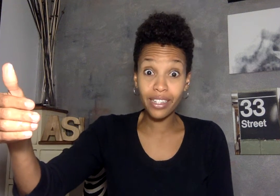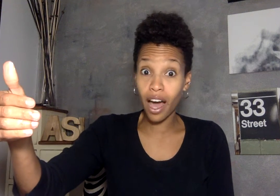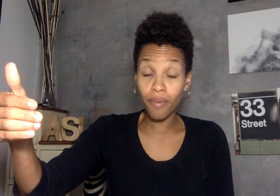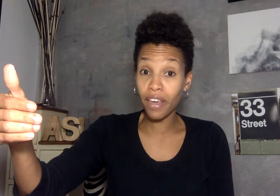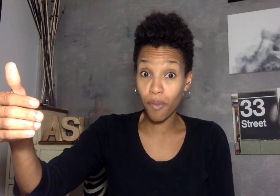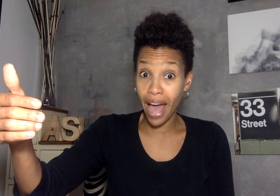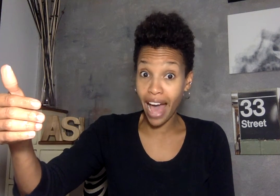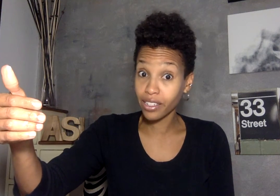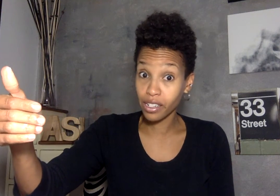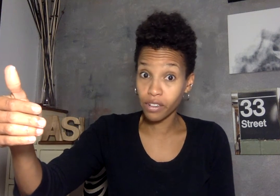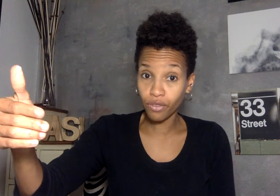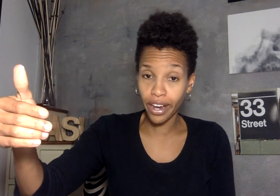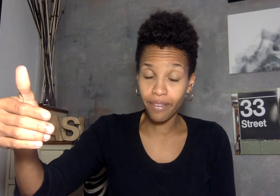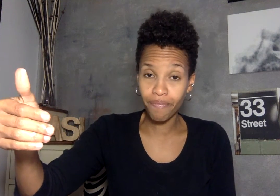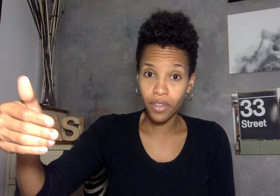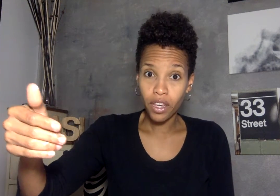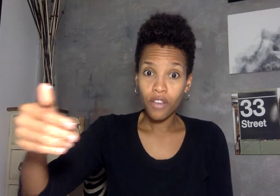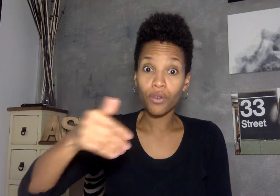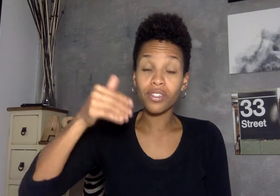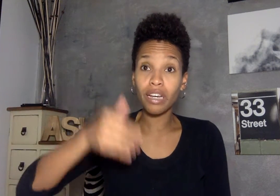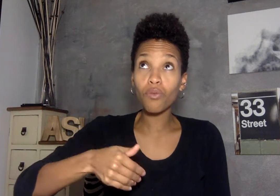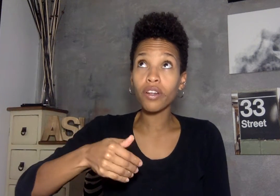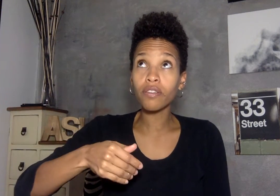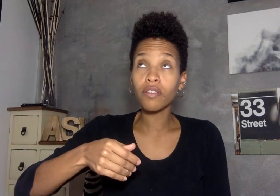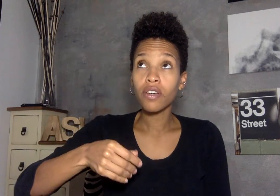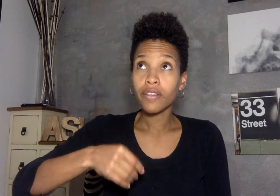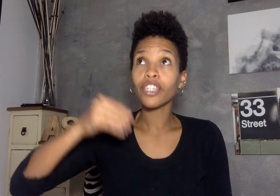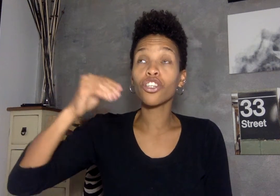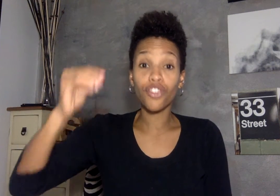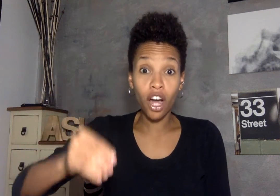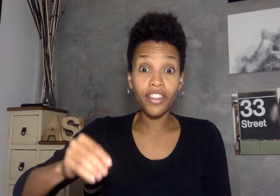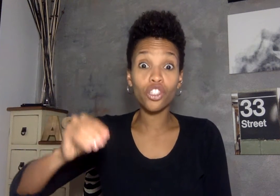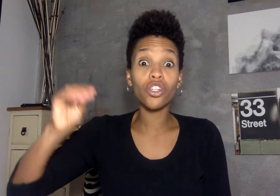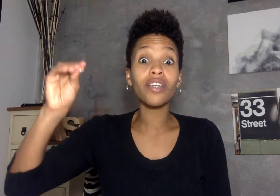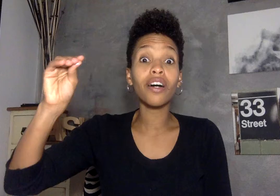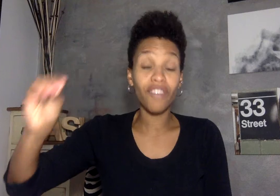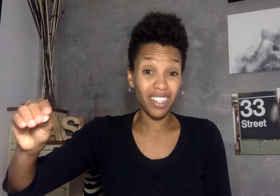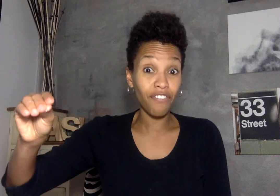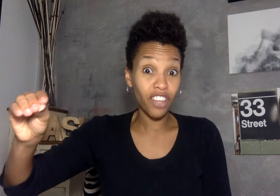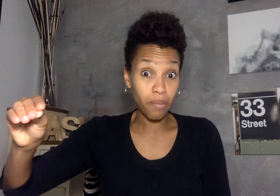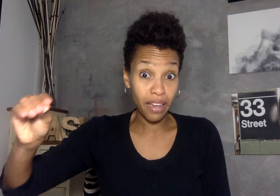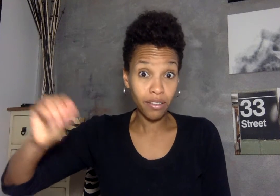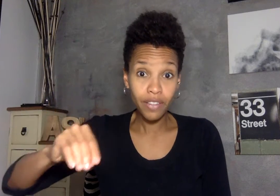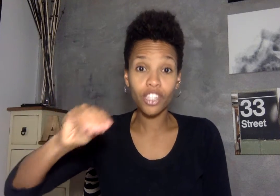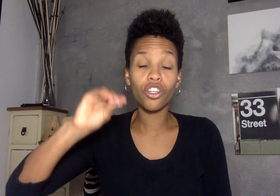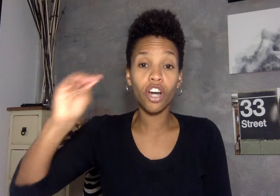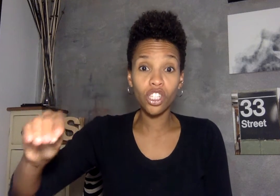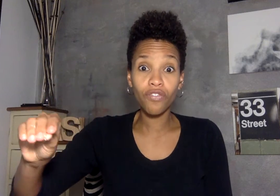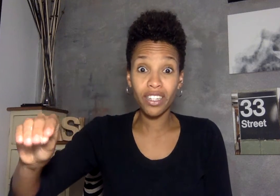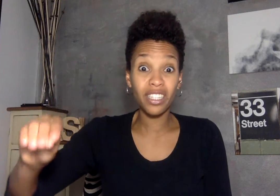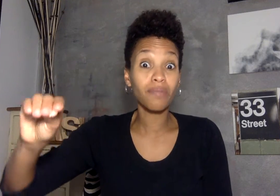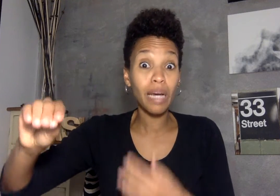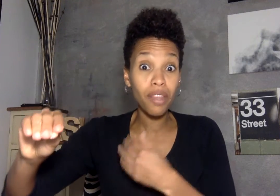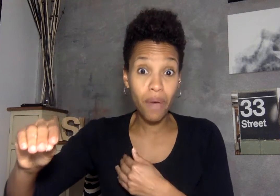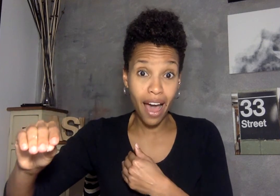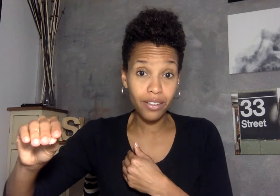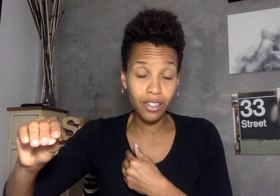in time in the past right there was someone that she thought that she offend a female that she thought she offended sometime in the past